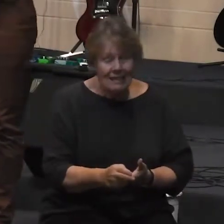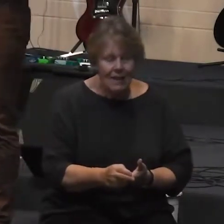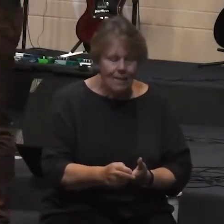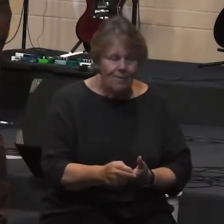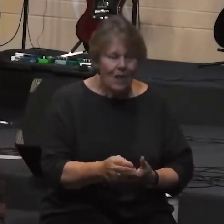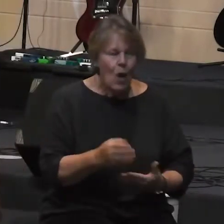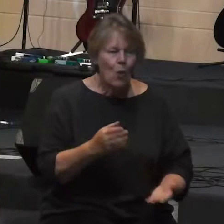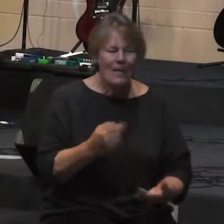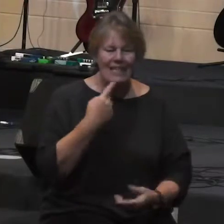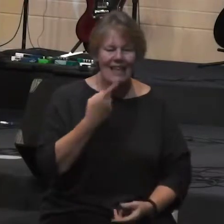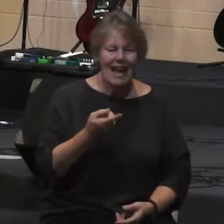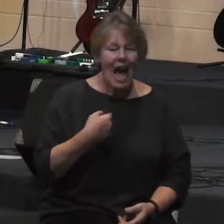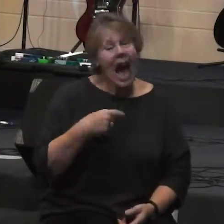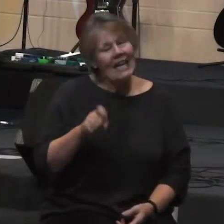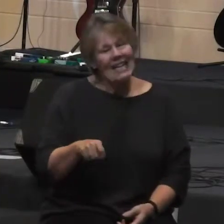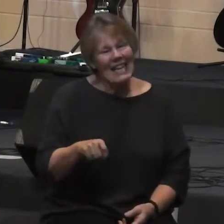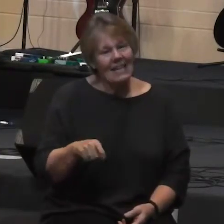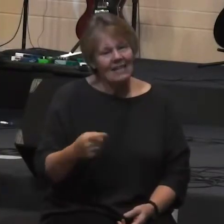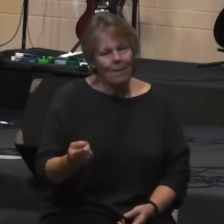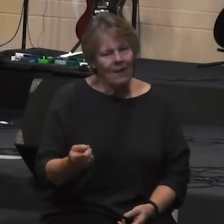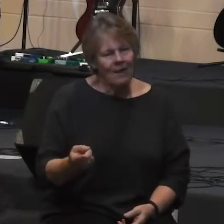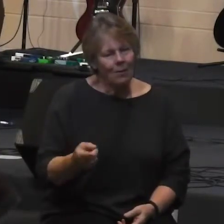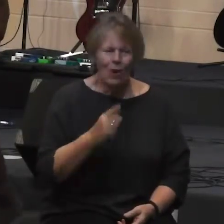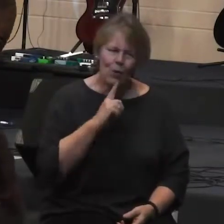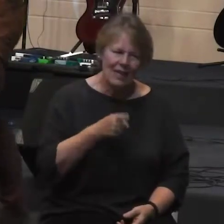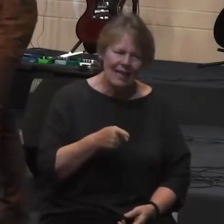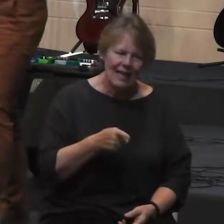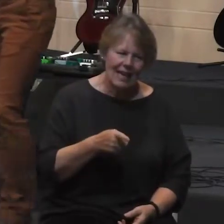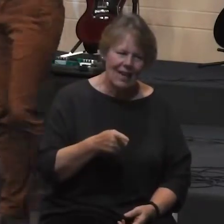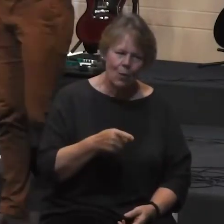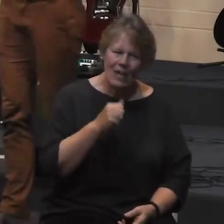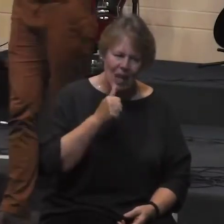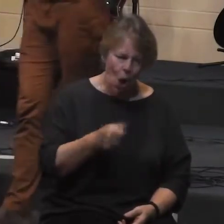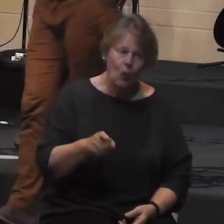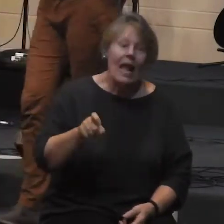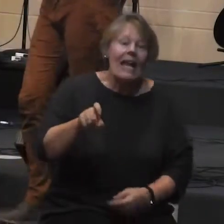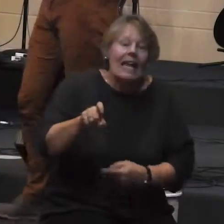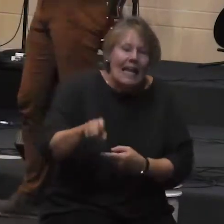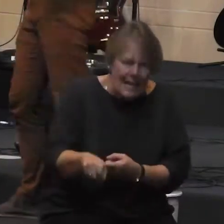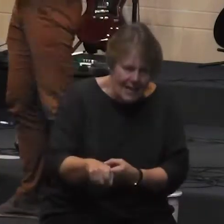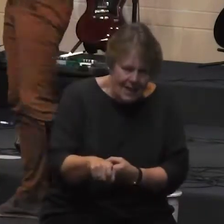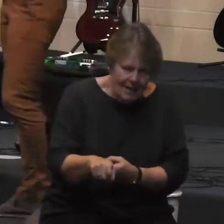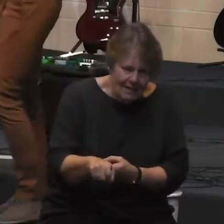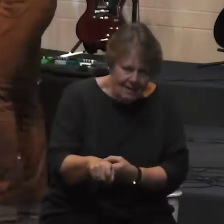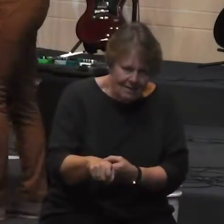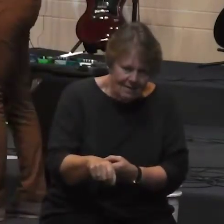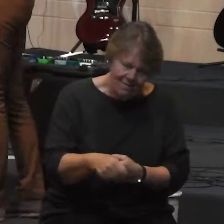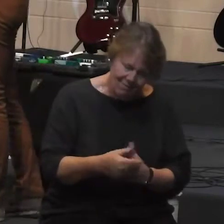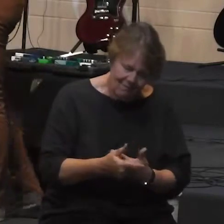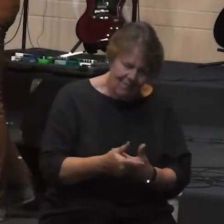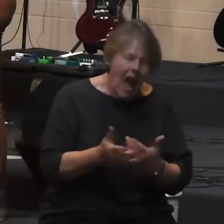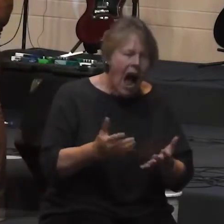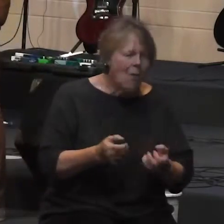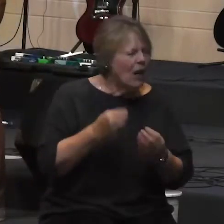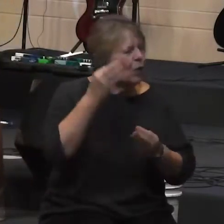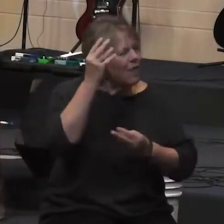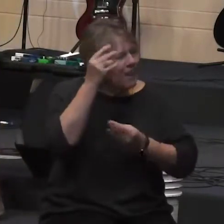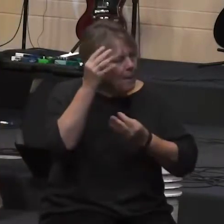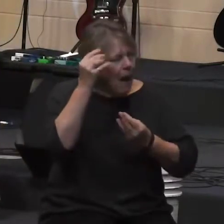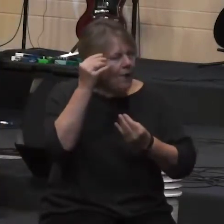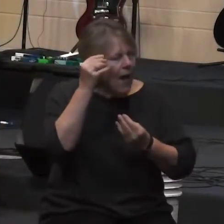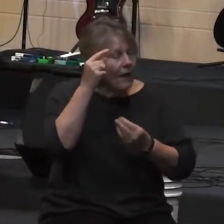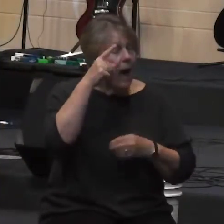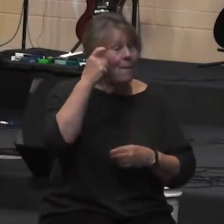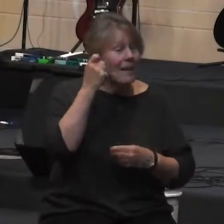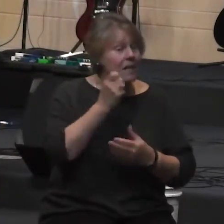I need something, when actually we don't need it at all. And I want us to think about that because the prayer, the